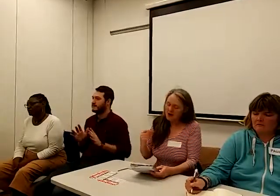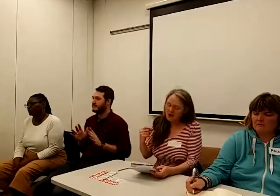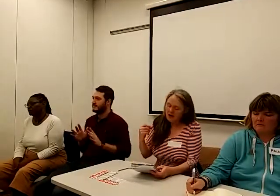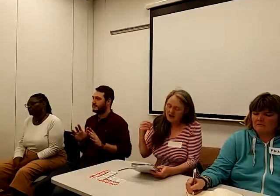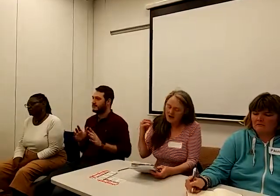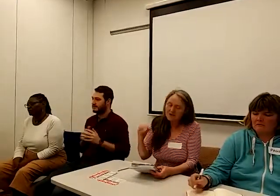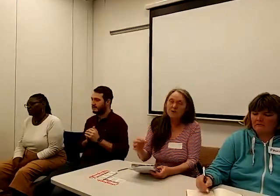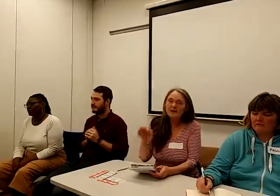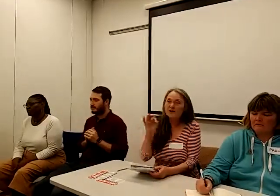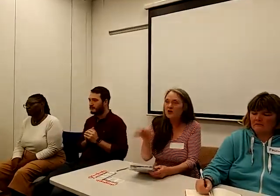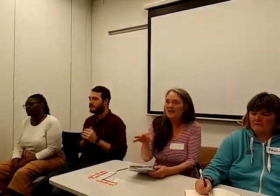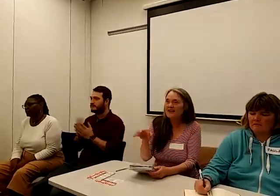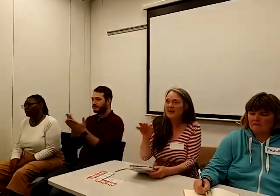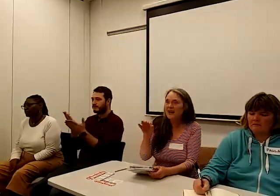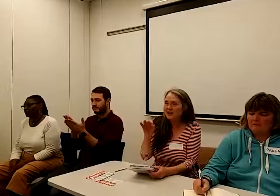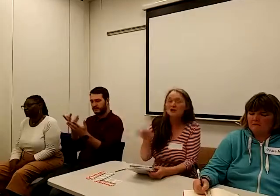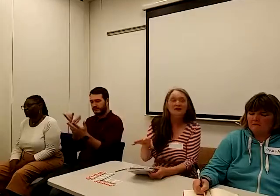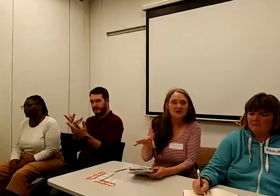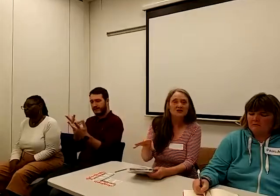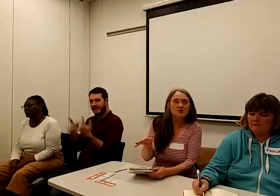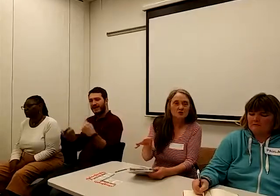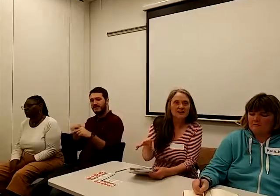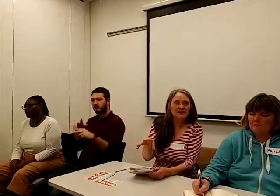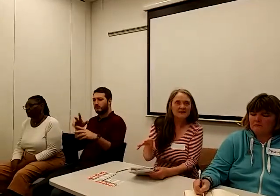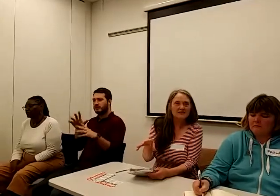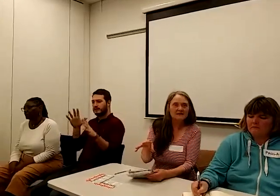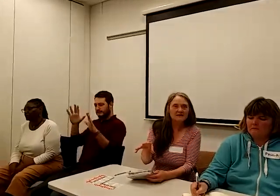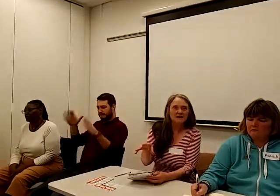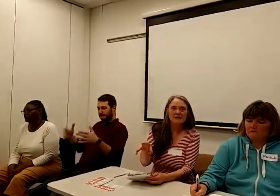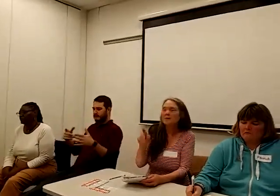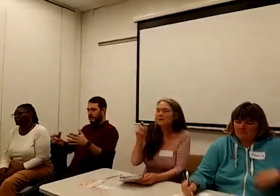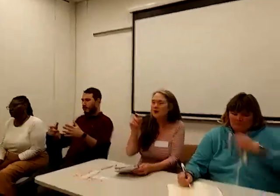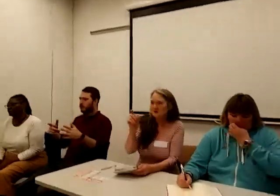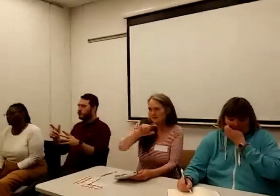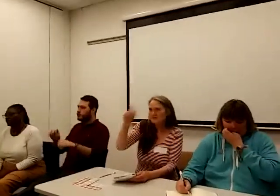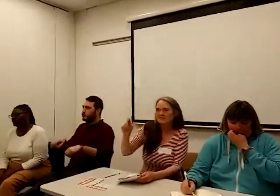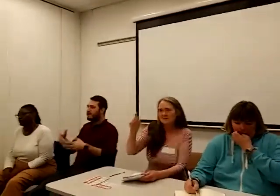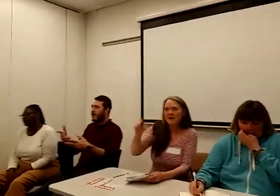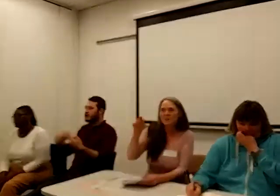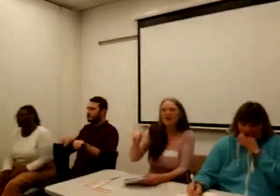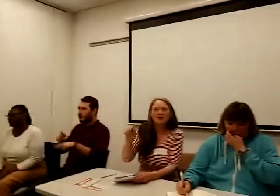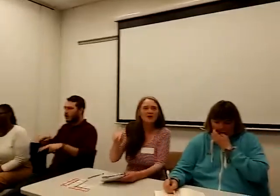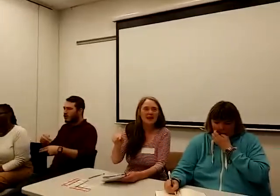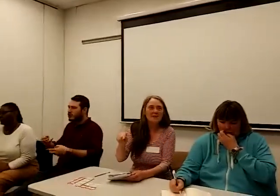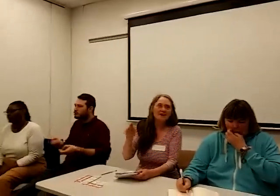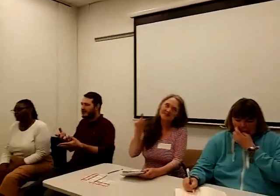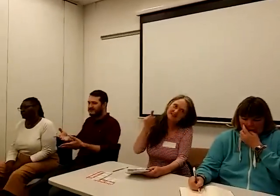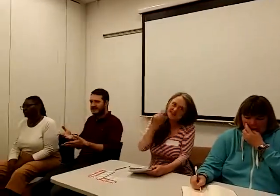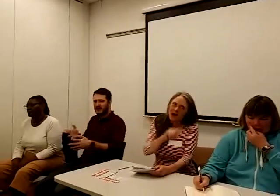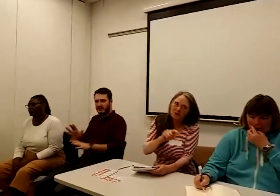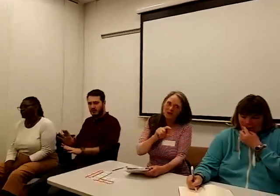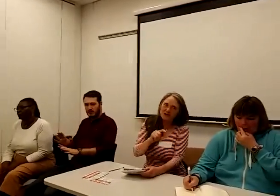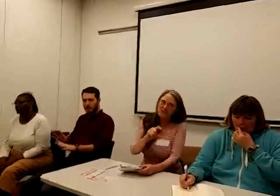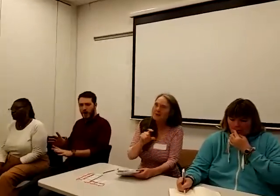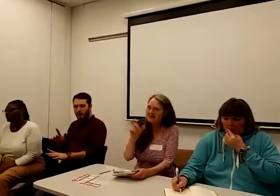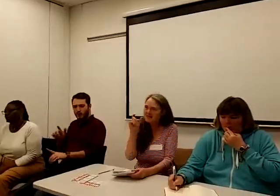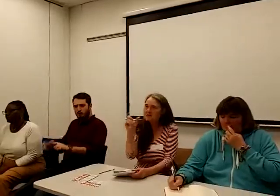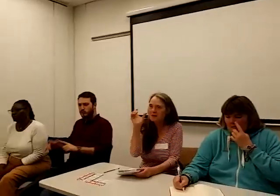So if we're looking at universal credit and I'm not doing that because it's the only thing that matters